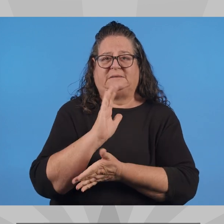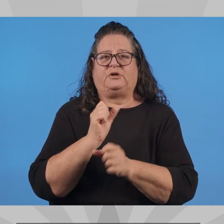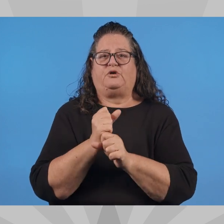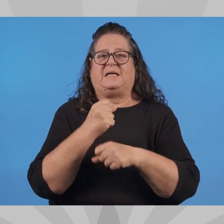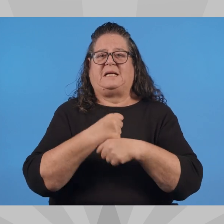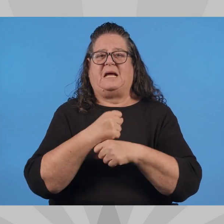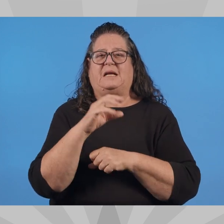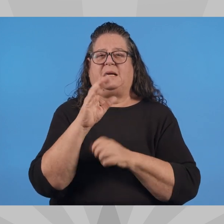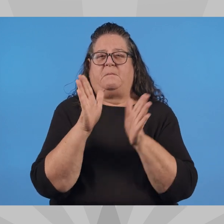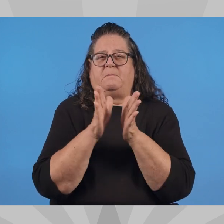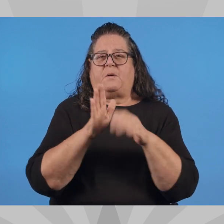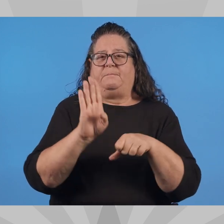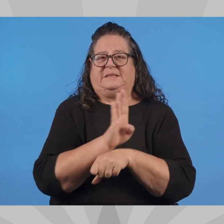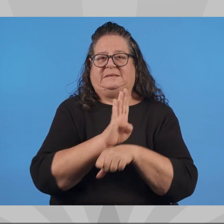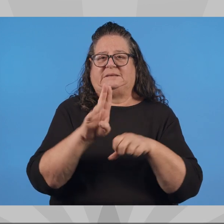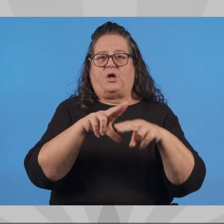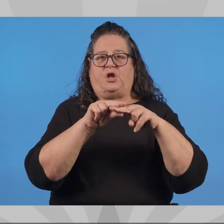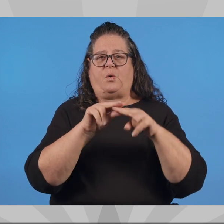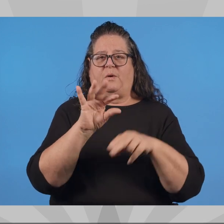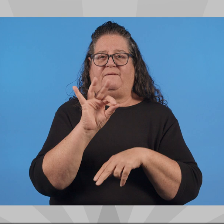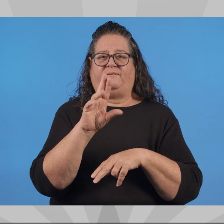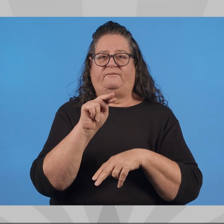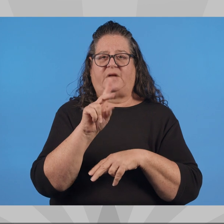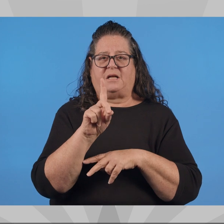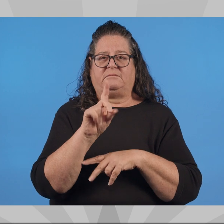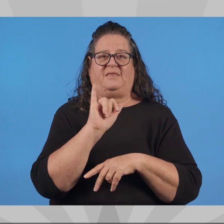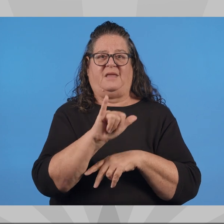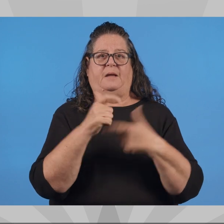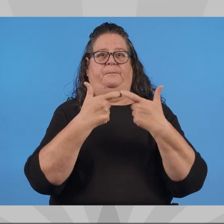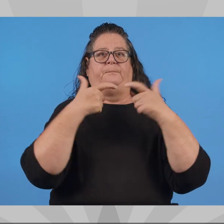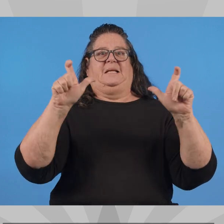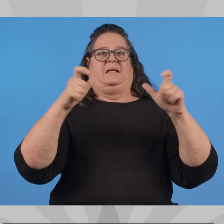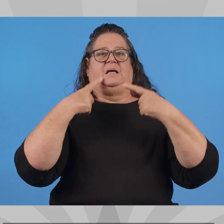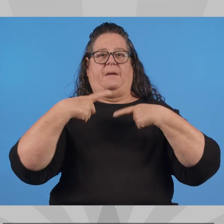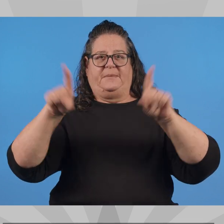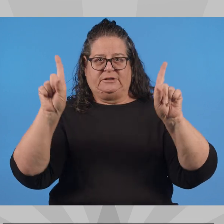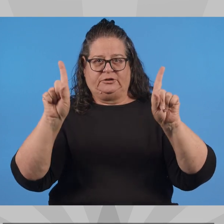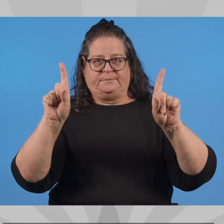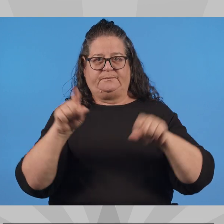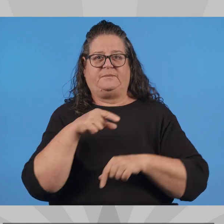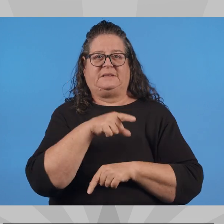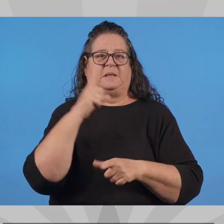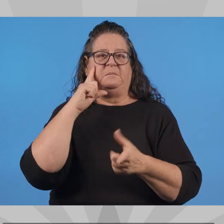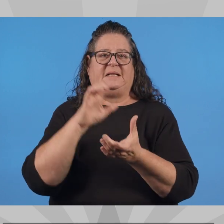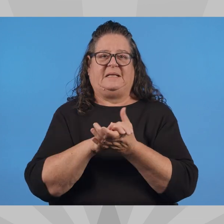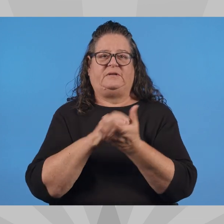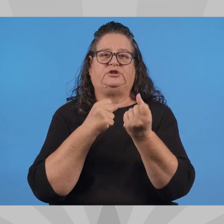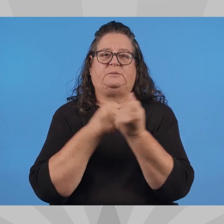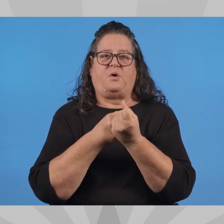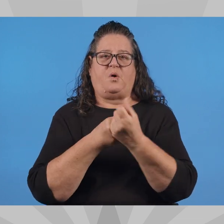rights. The creation of a micro-business loan fund has been his greatest accomplishment.